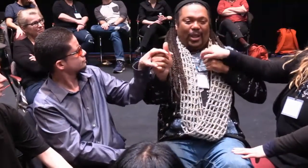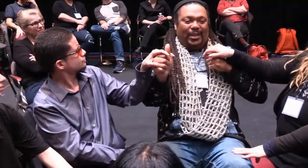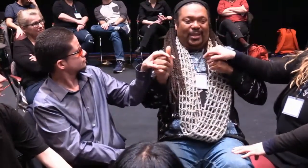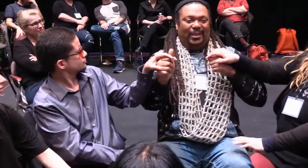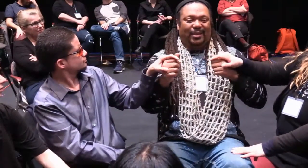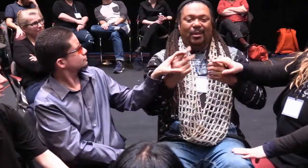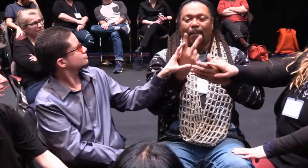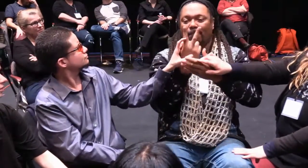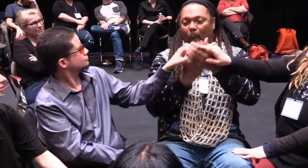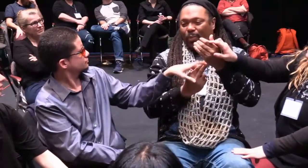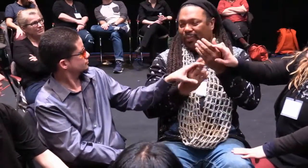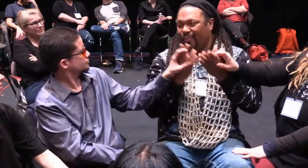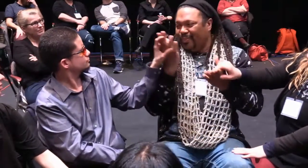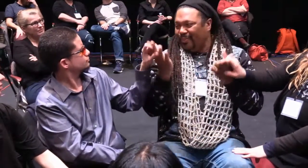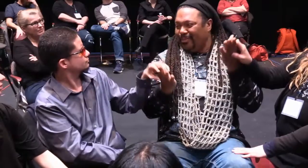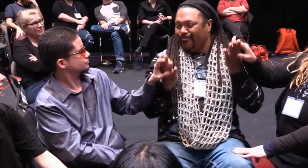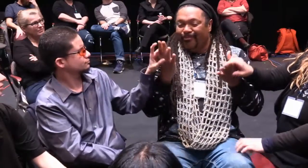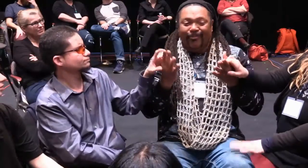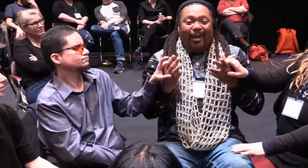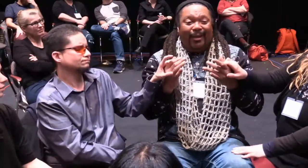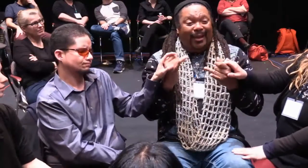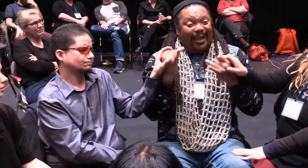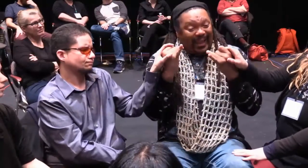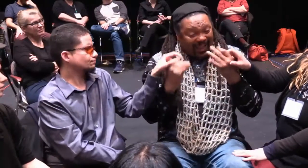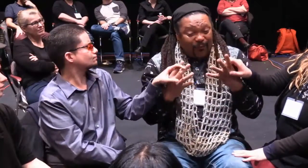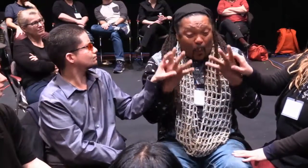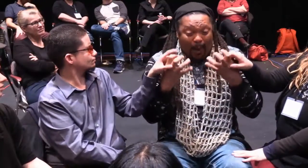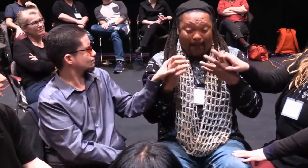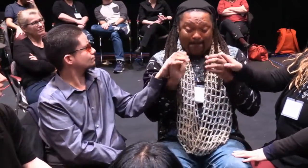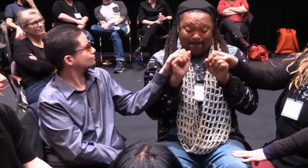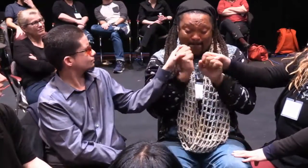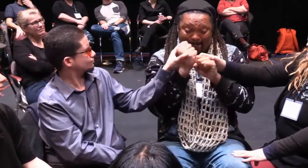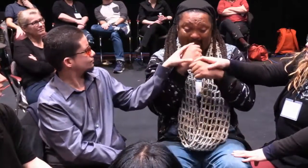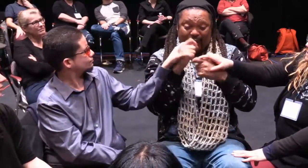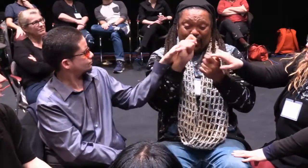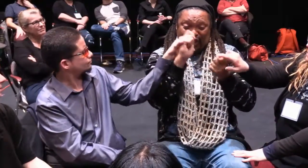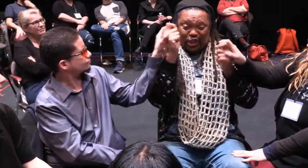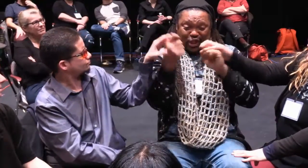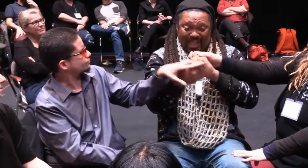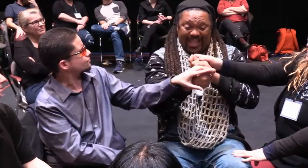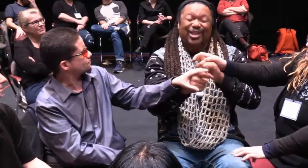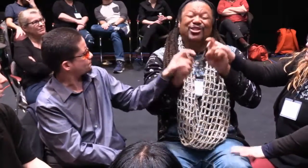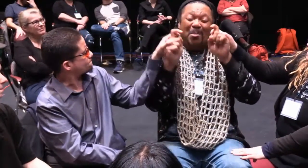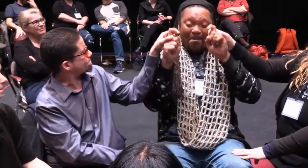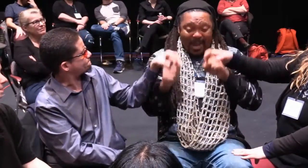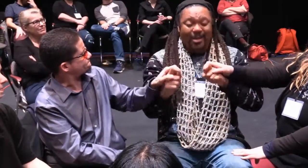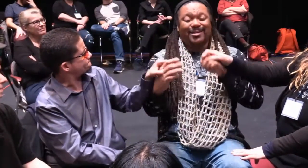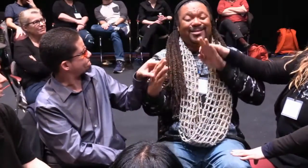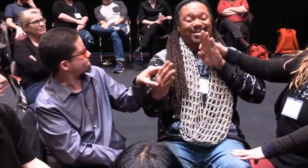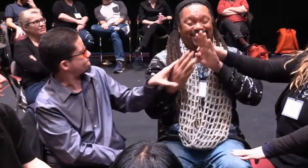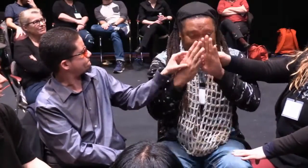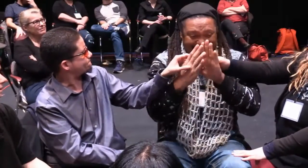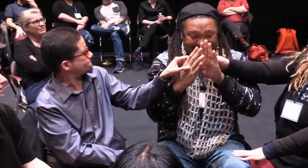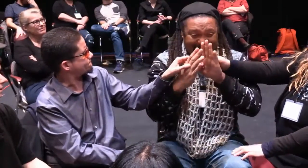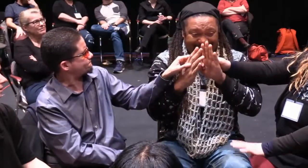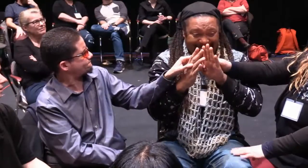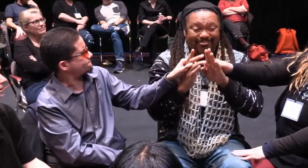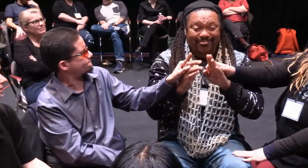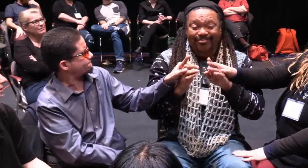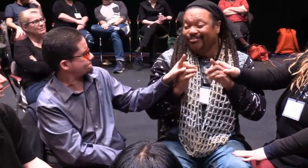a conflict. It's a circumstance when direct communication needs to happen, but an avoidance inevitably comes up. And